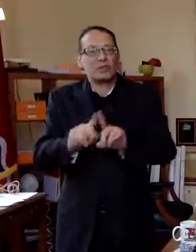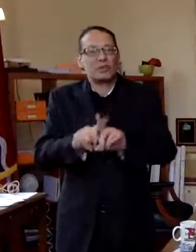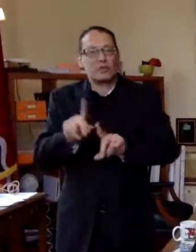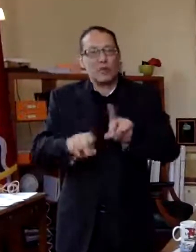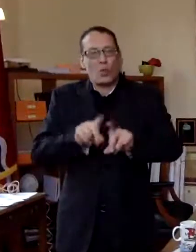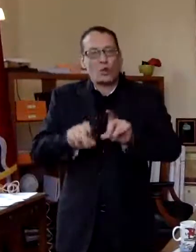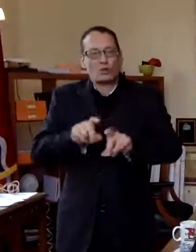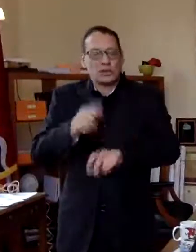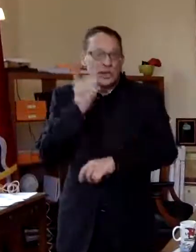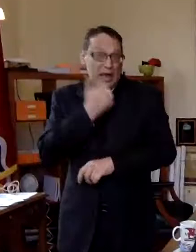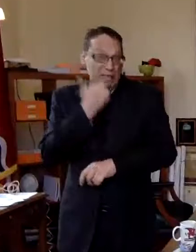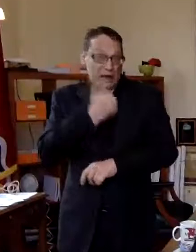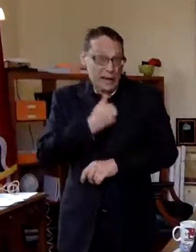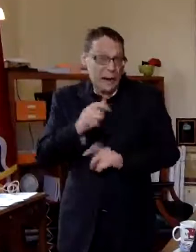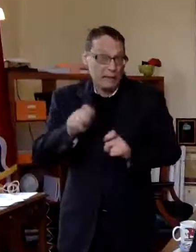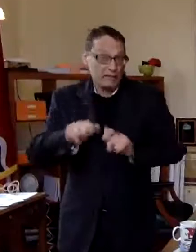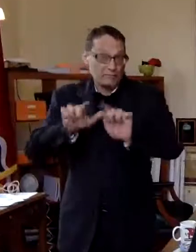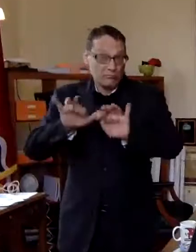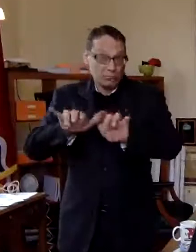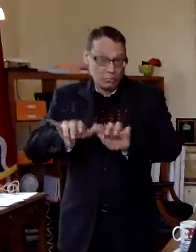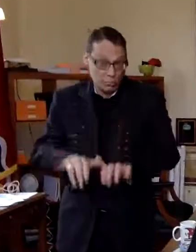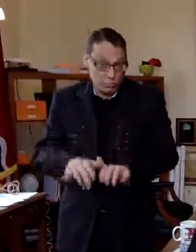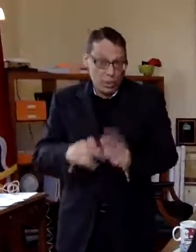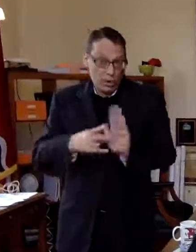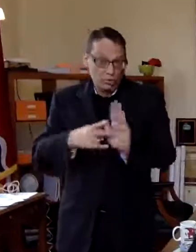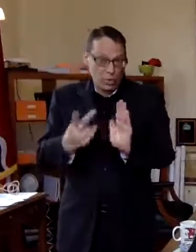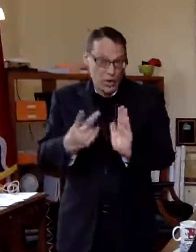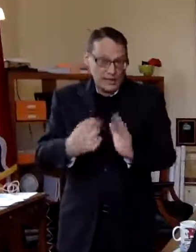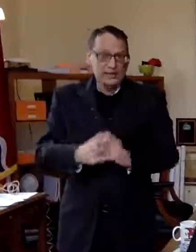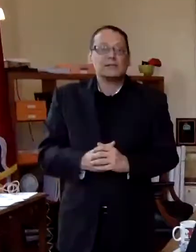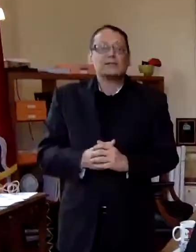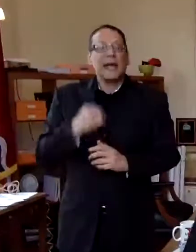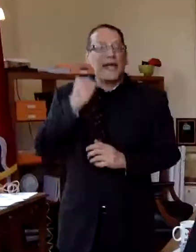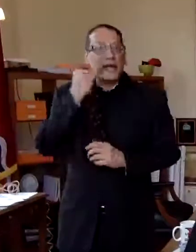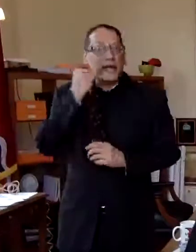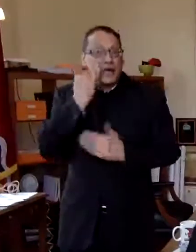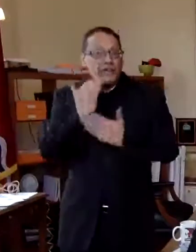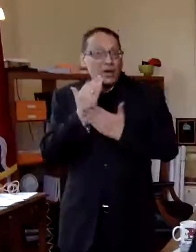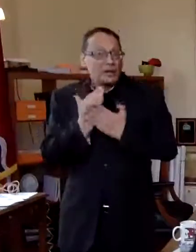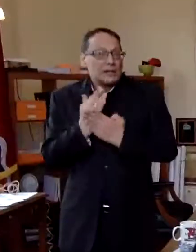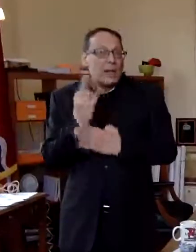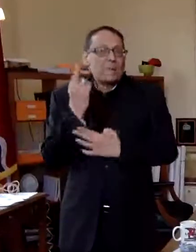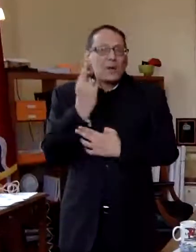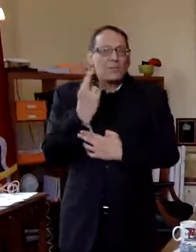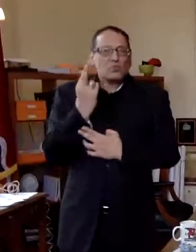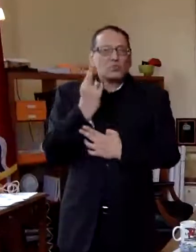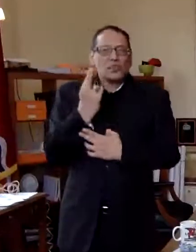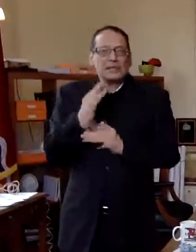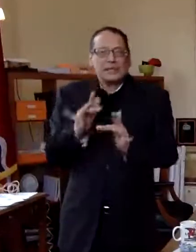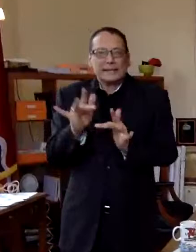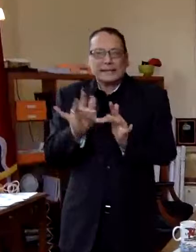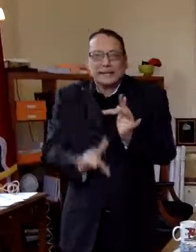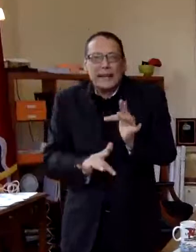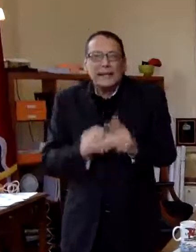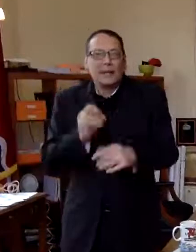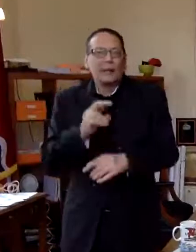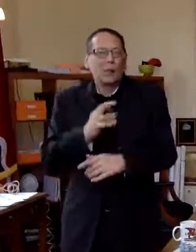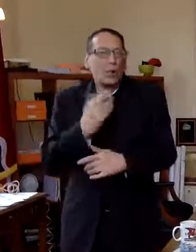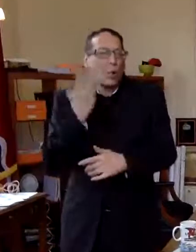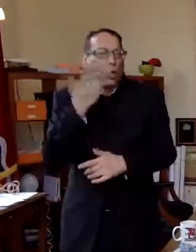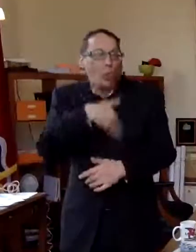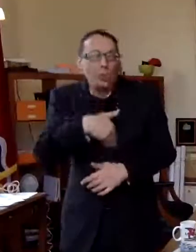touch with the health department electronically twice a day if for some reason you don't put your information in or you miss